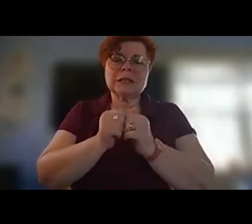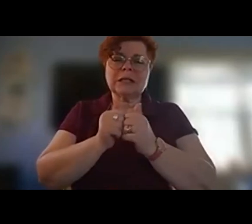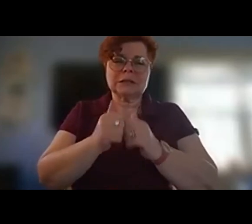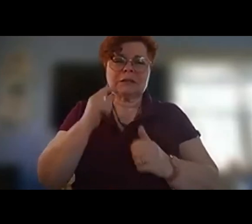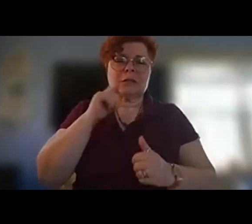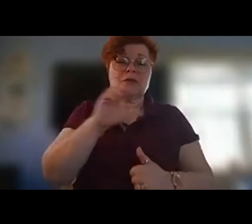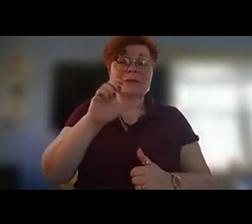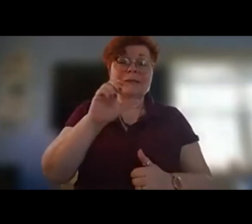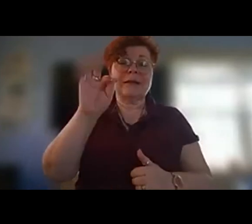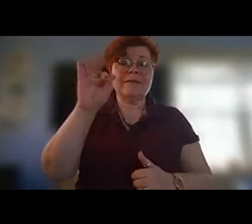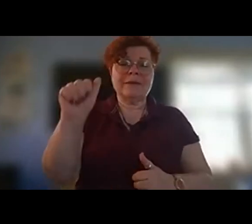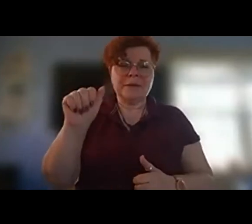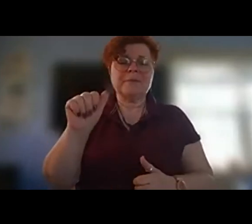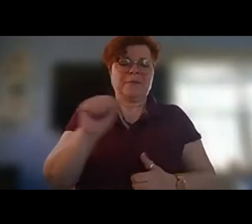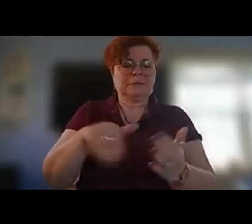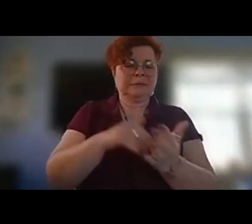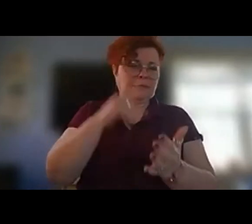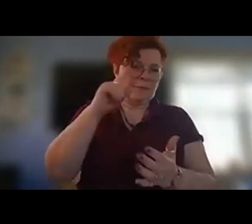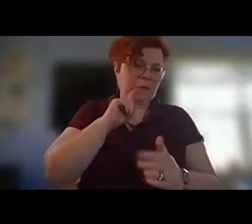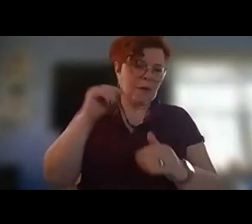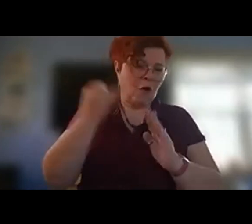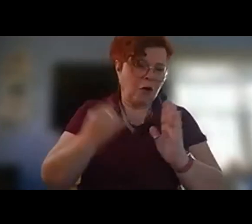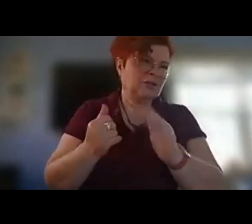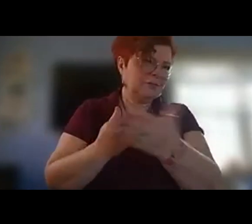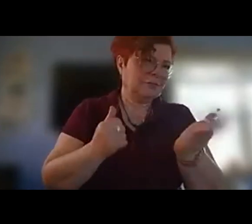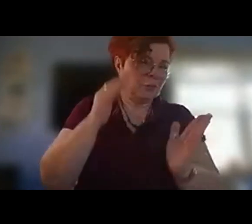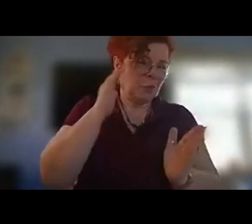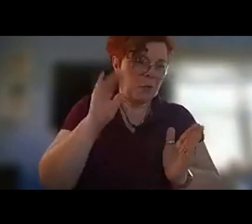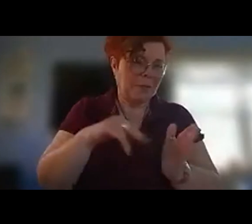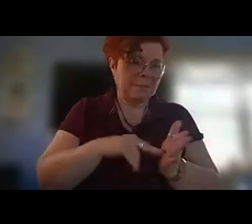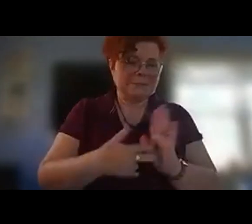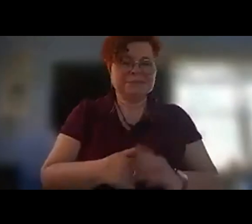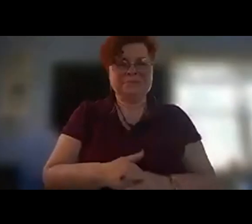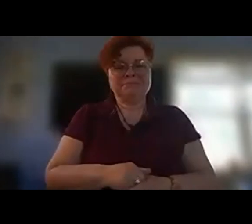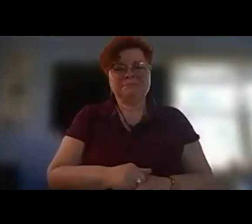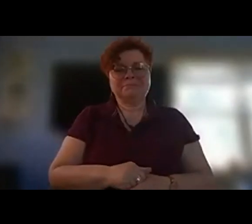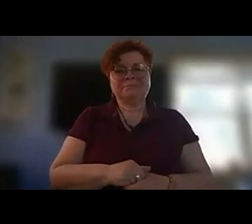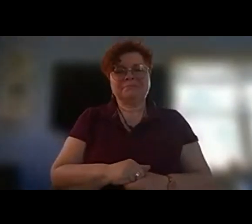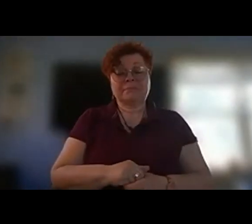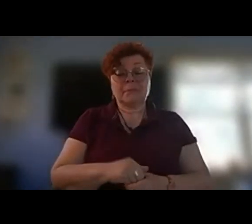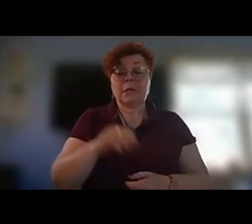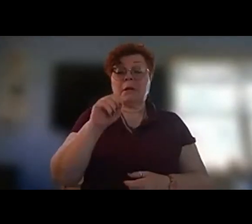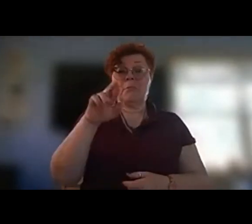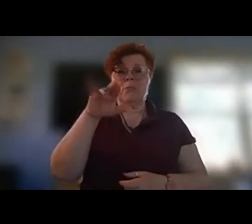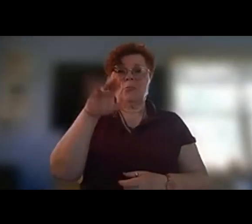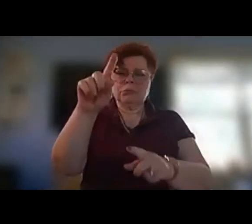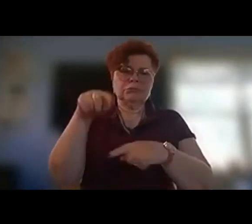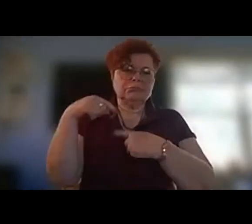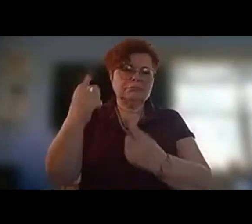center for the arts you all know what that means right um marie has been wonderful as a judge for our